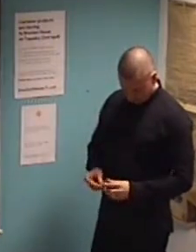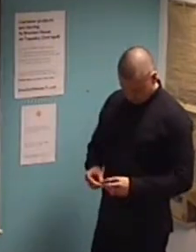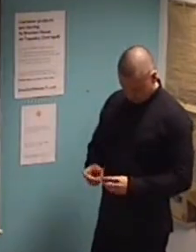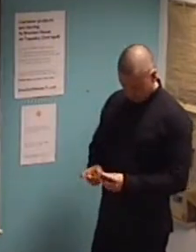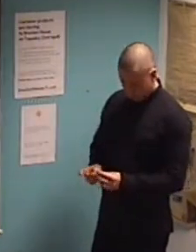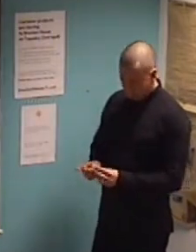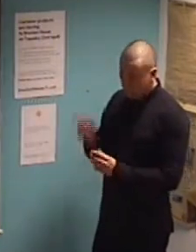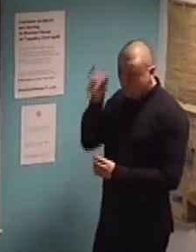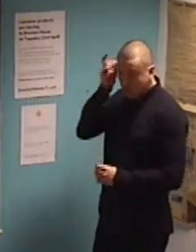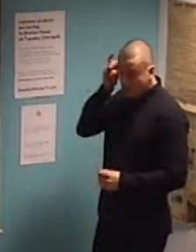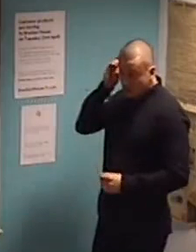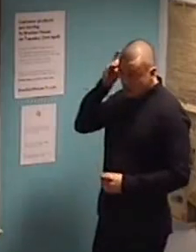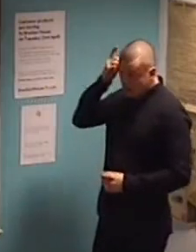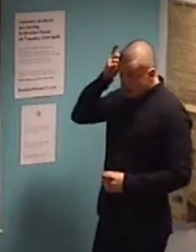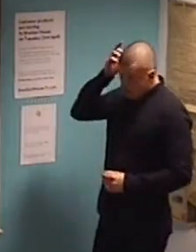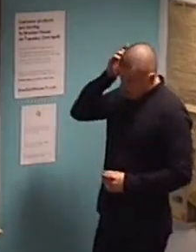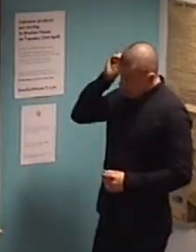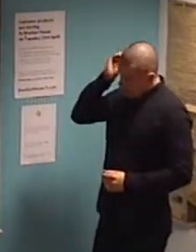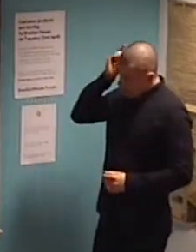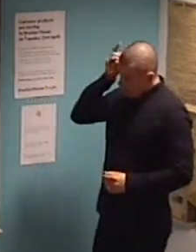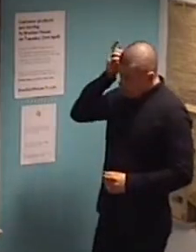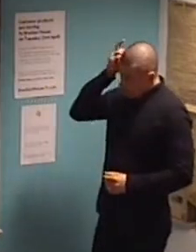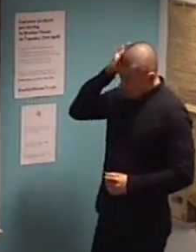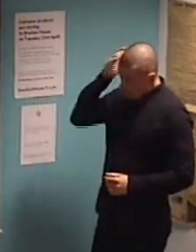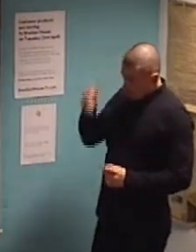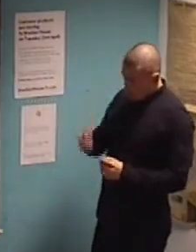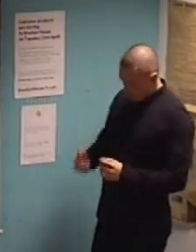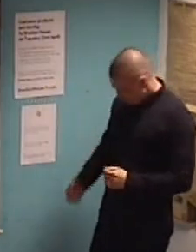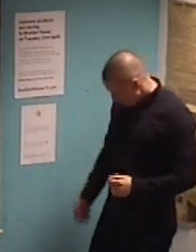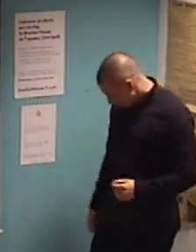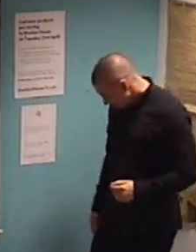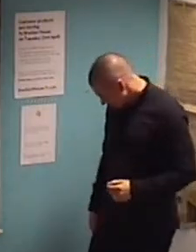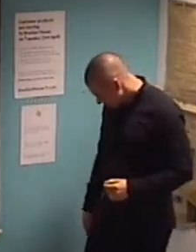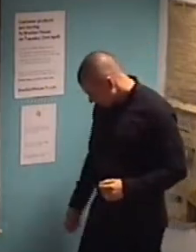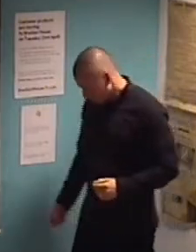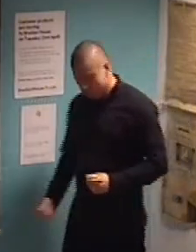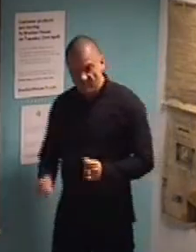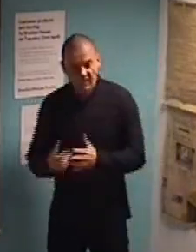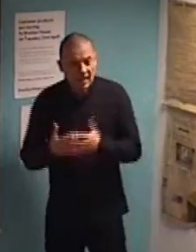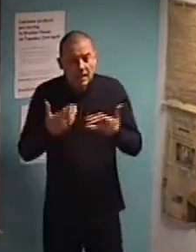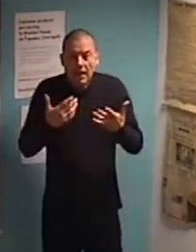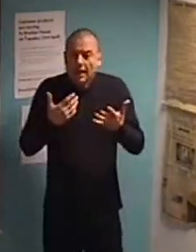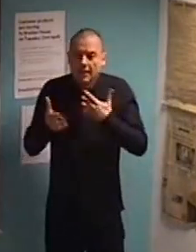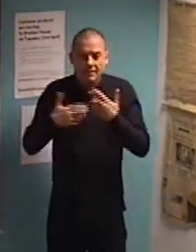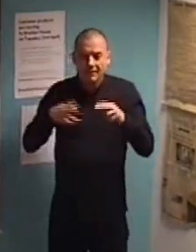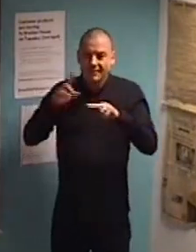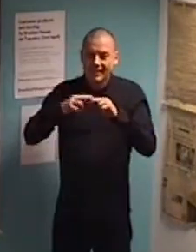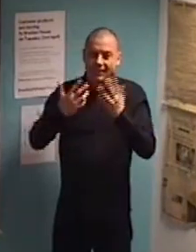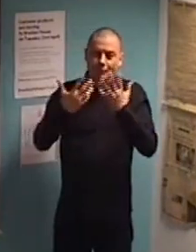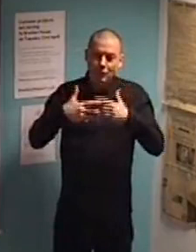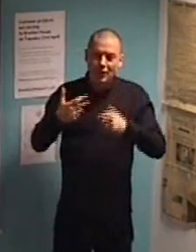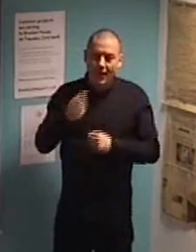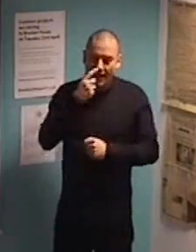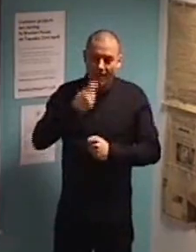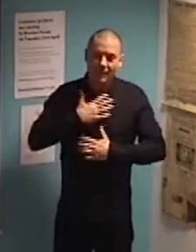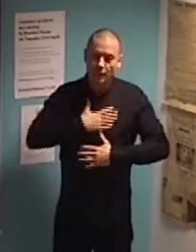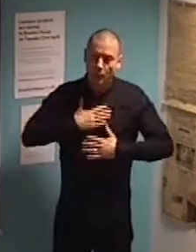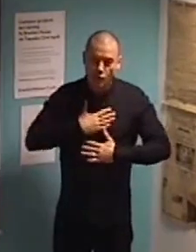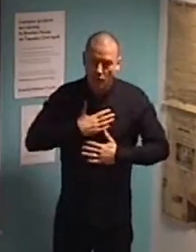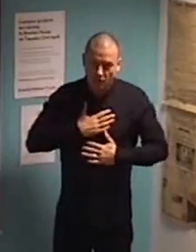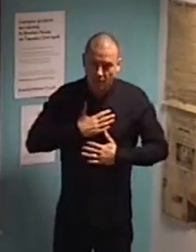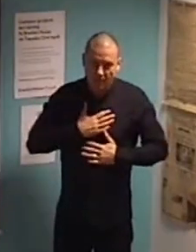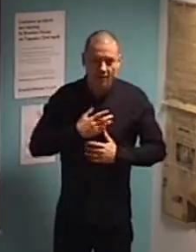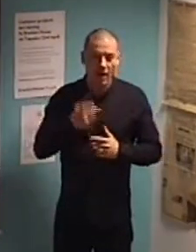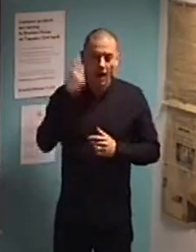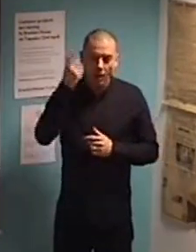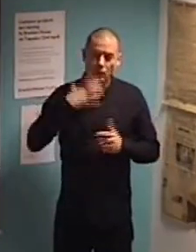important at all. It's more about whether, like, if we want to build machine or platform to provide value for people and make the user